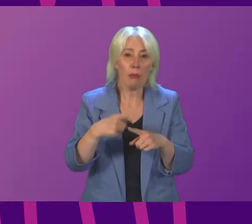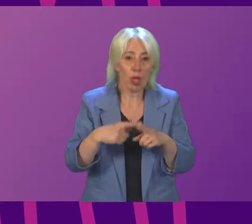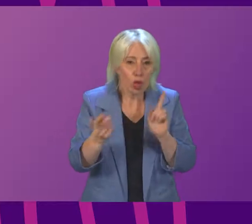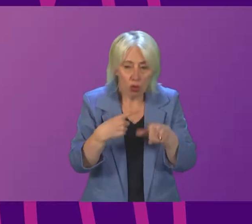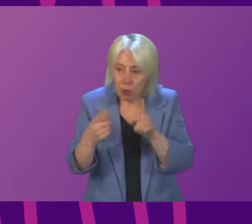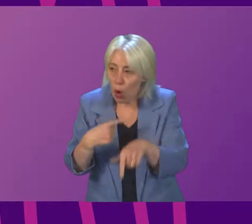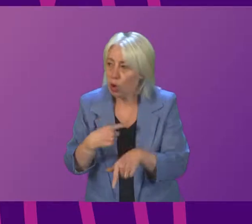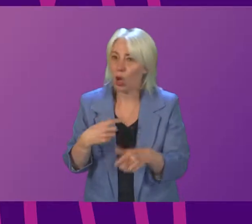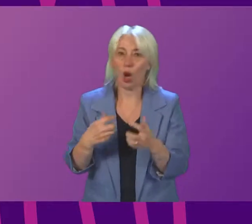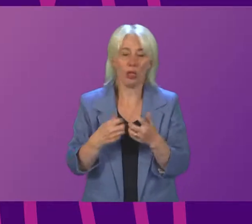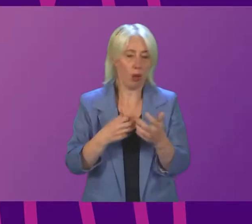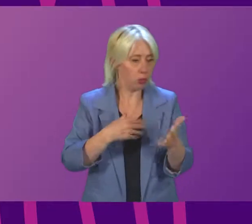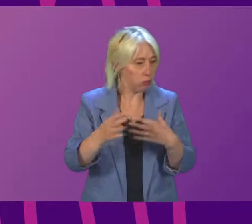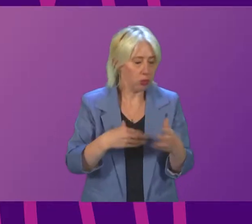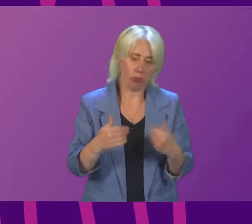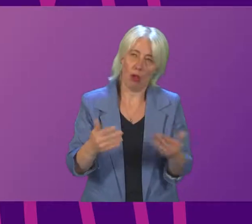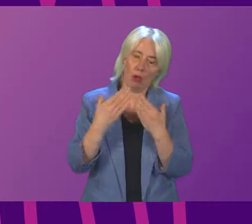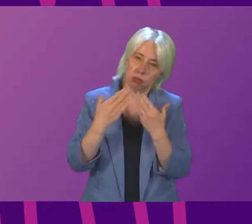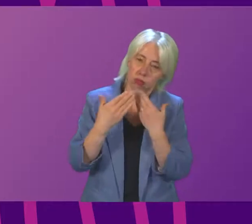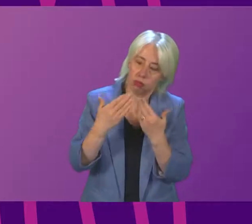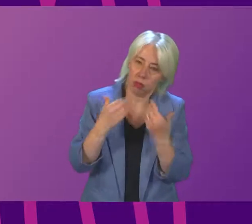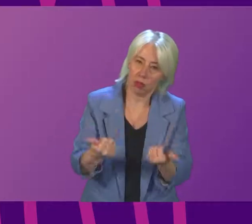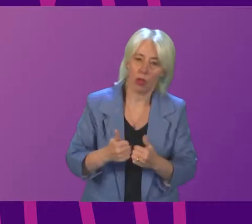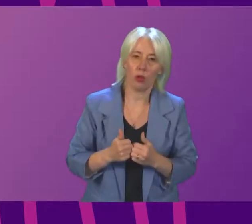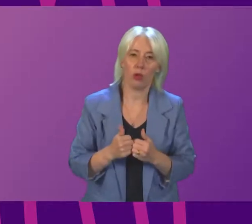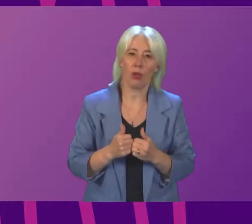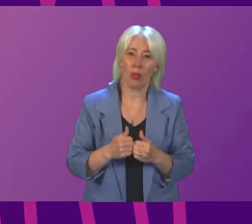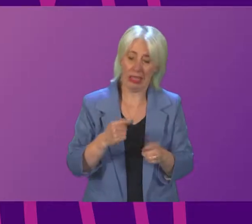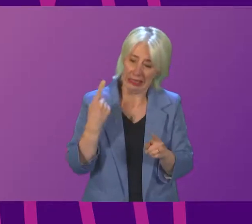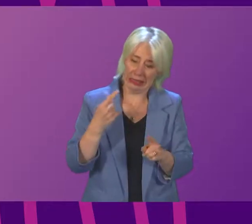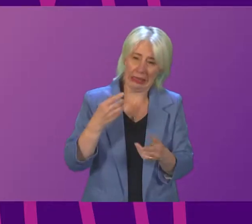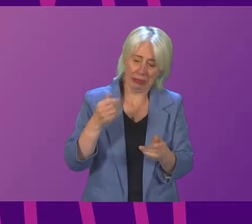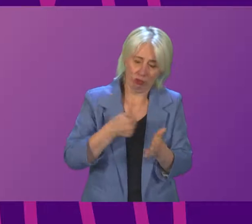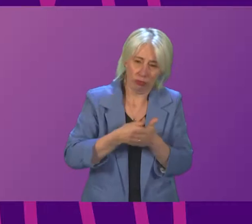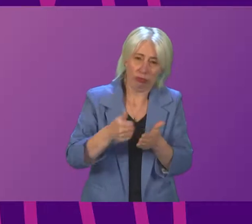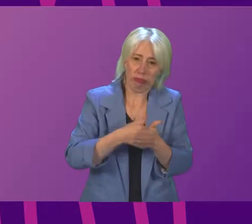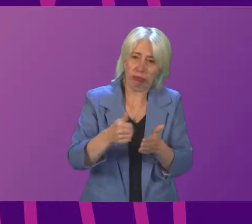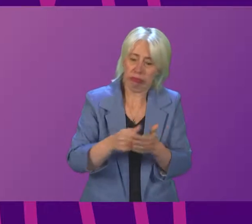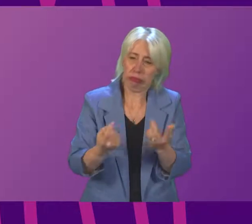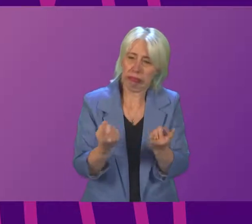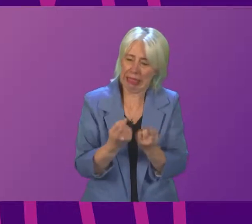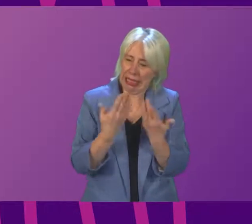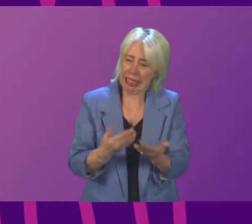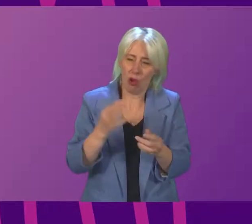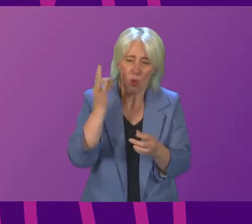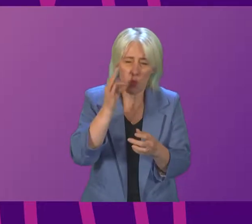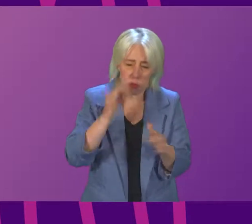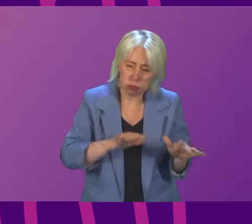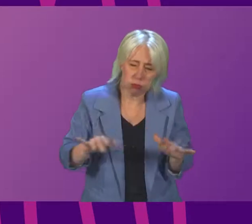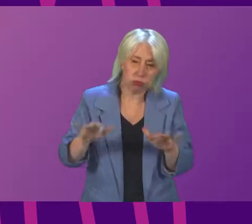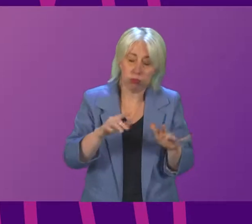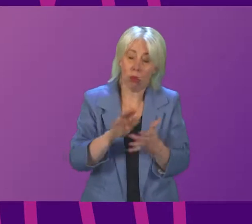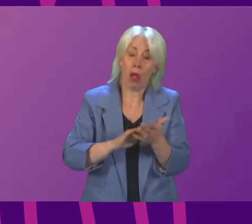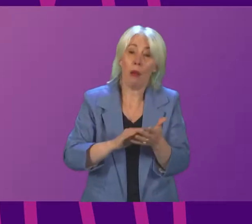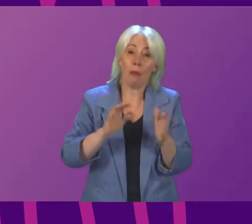themselves in dealing with the significant impact. The increasing frequency and severity of these events provide stark evidence of the impacts of climate